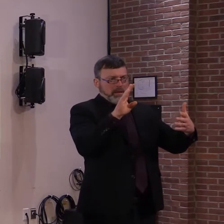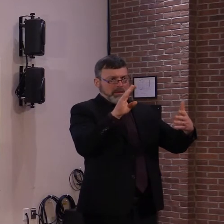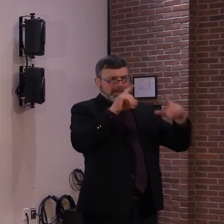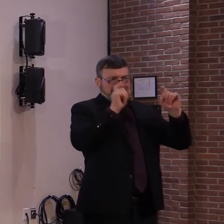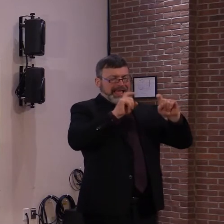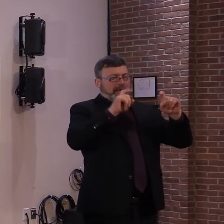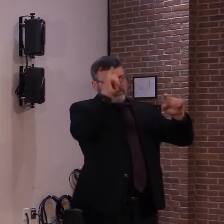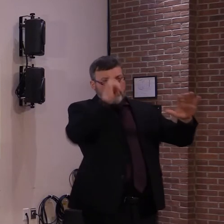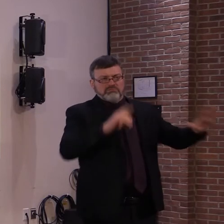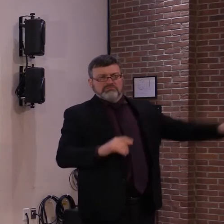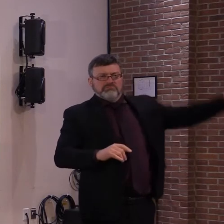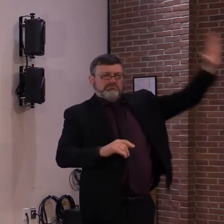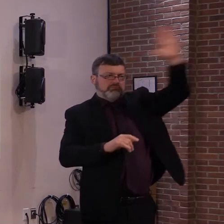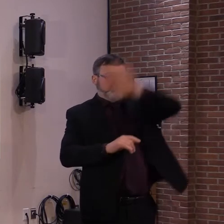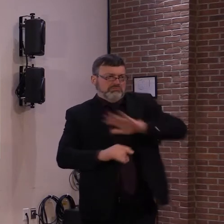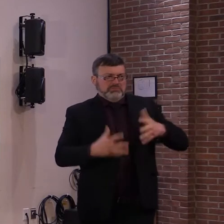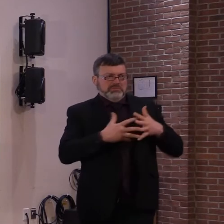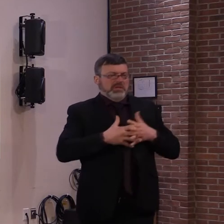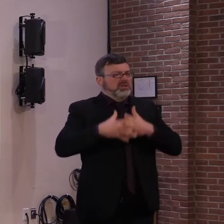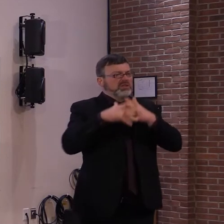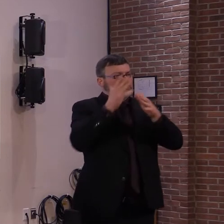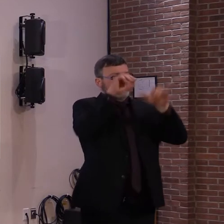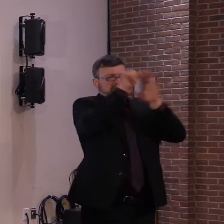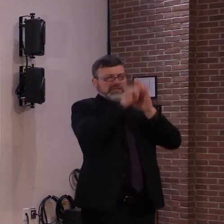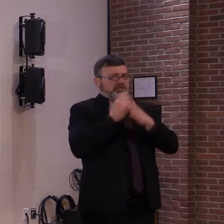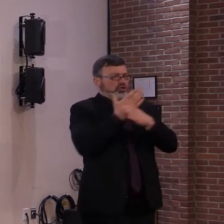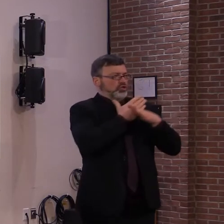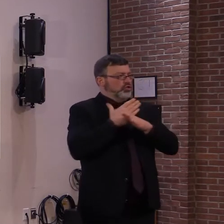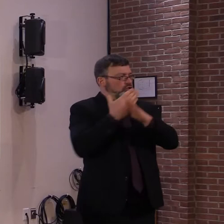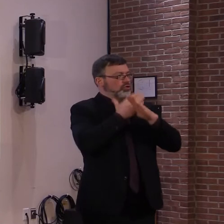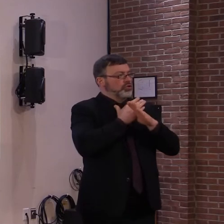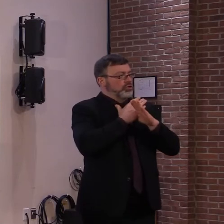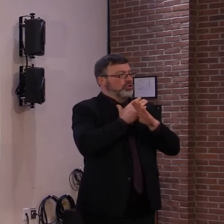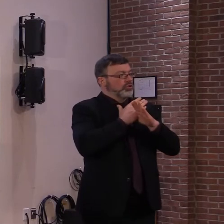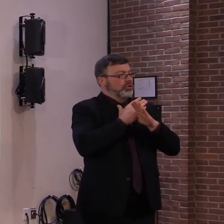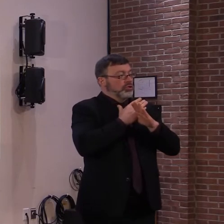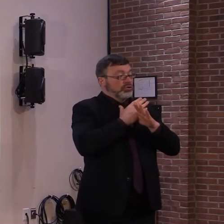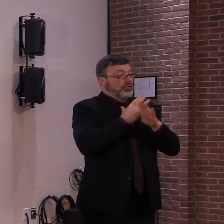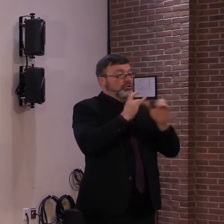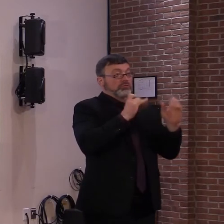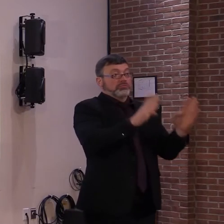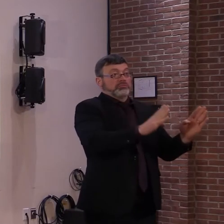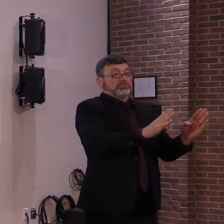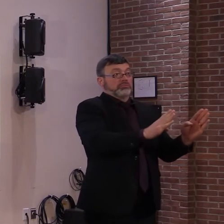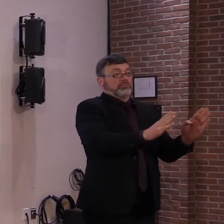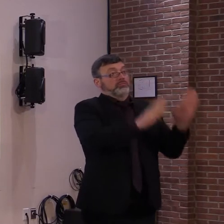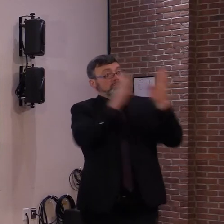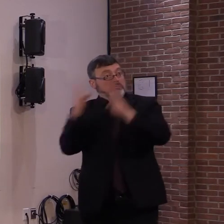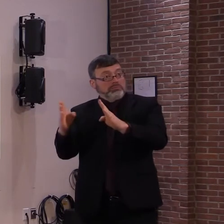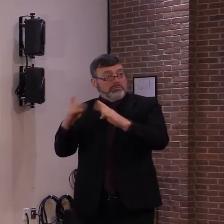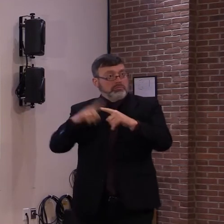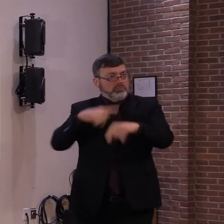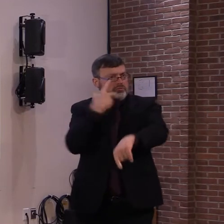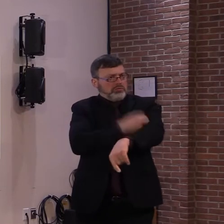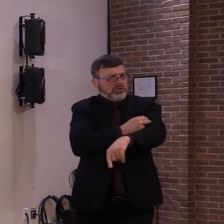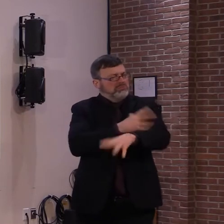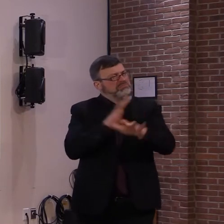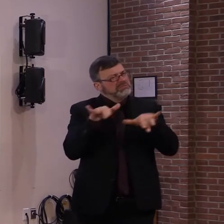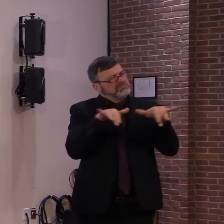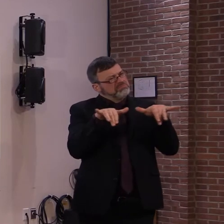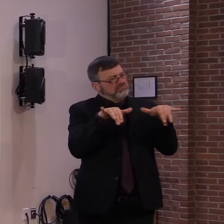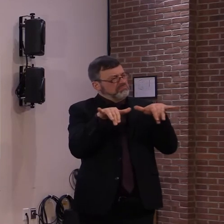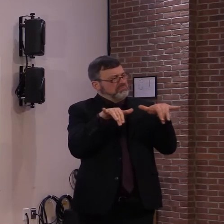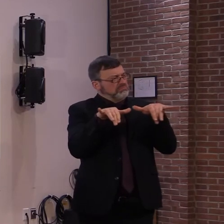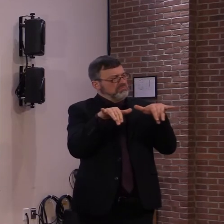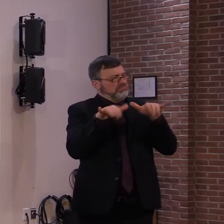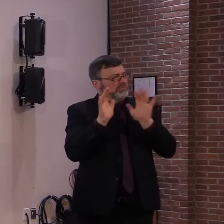fairly familiar with this, uh, platform. And, and as it does in testing, it tells you the location. It tells